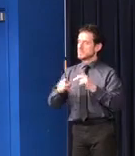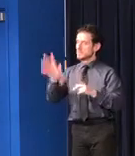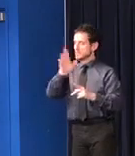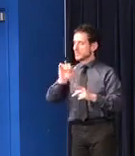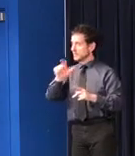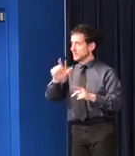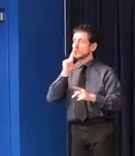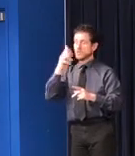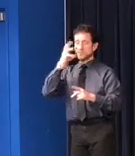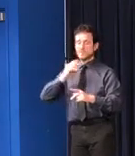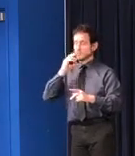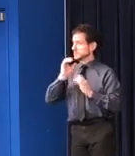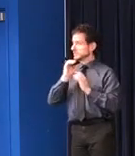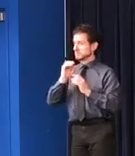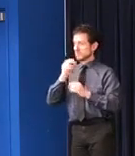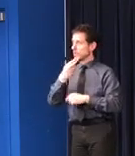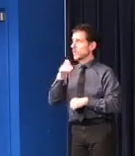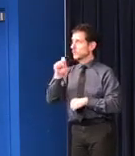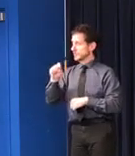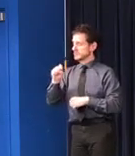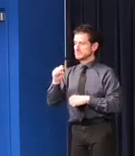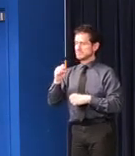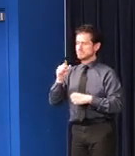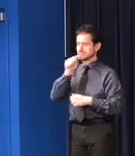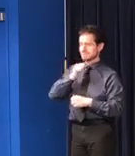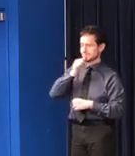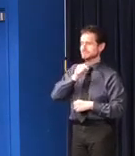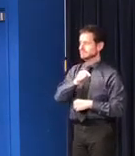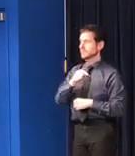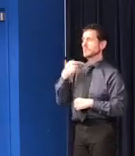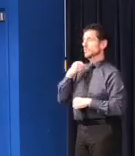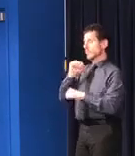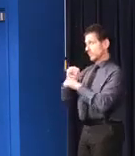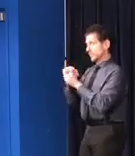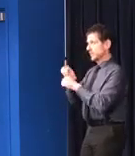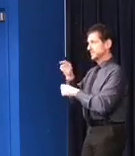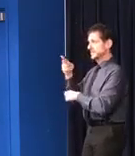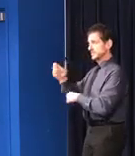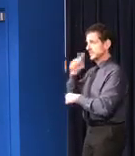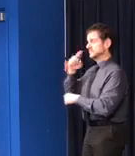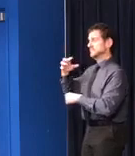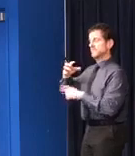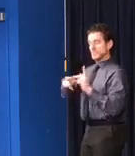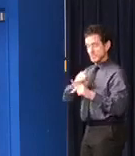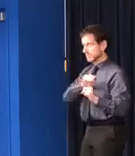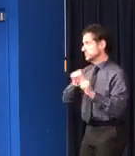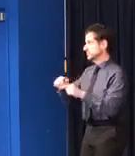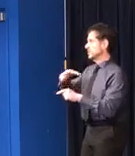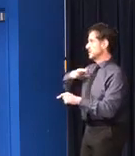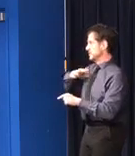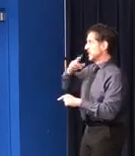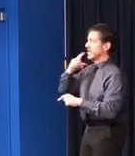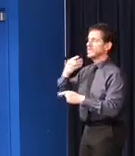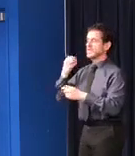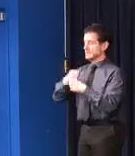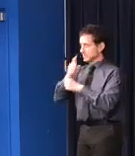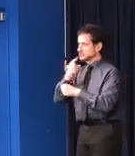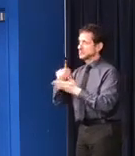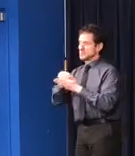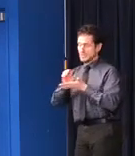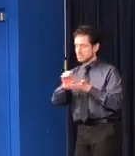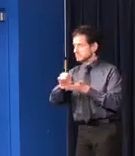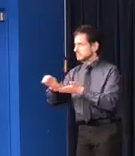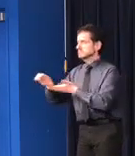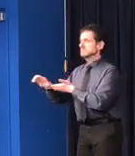We are jointly developing a process with DHS for application and distribution to ensure a